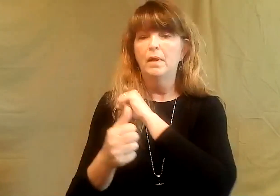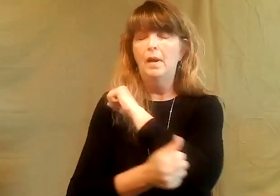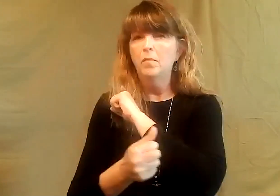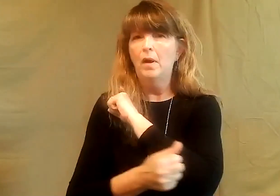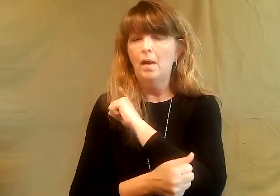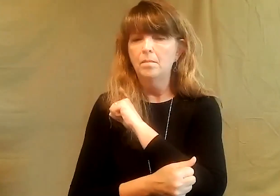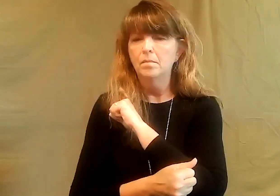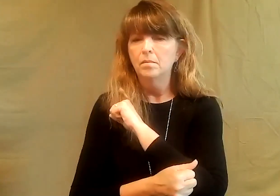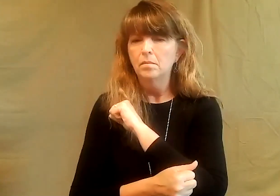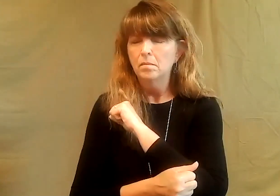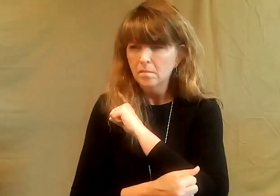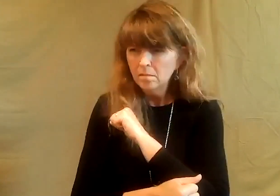then the lord told abraham